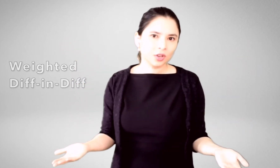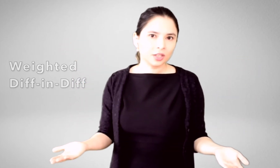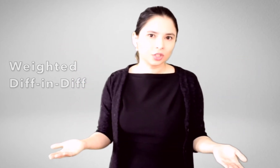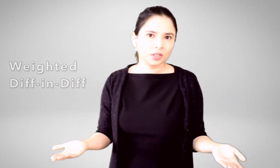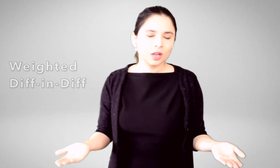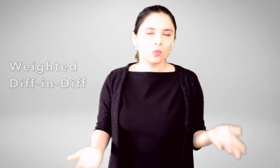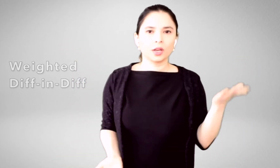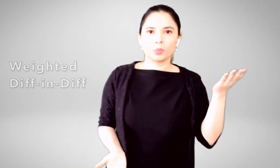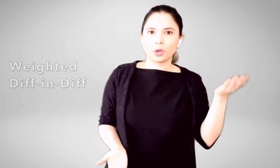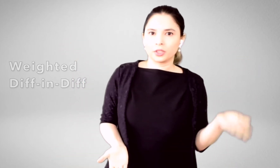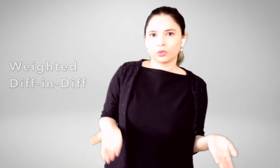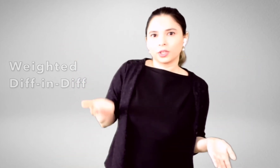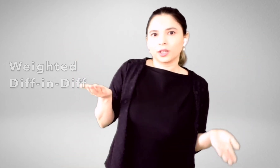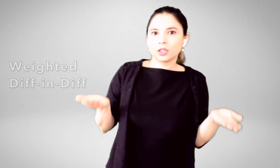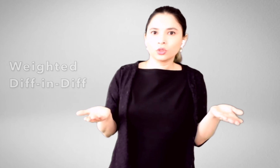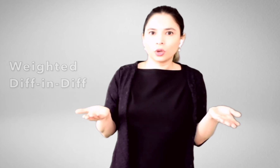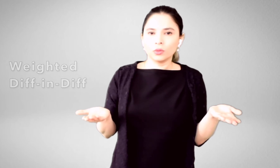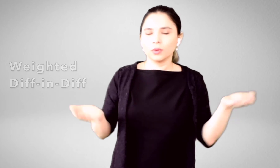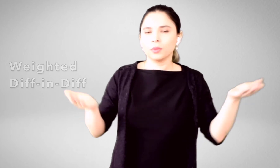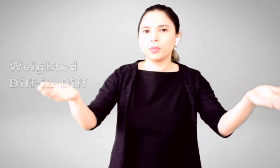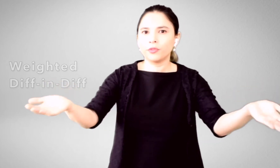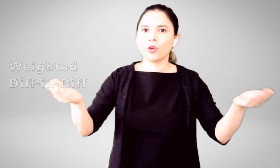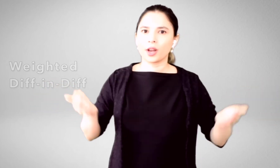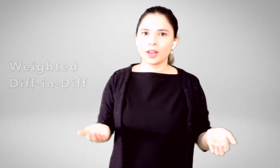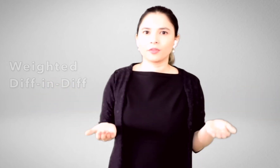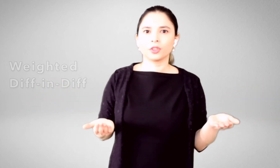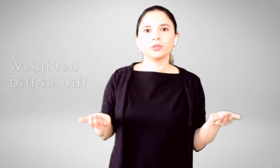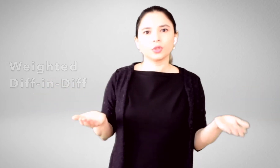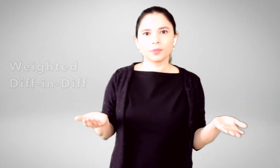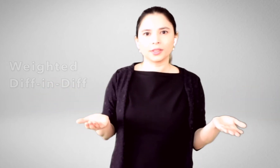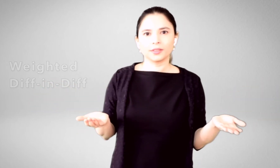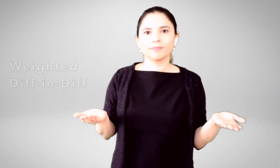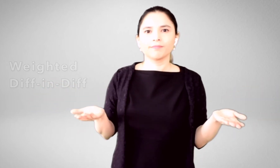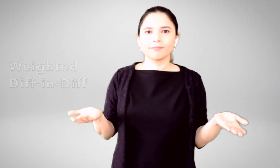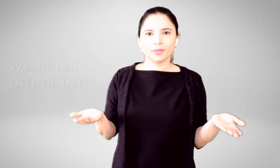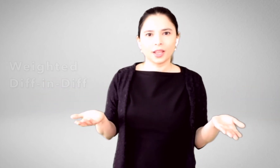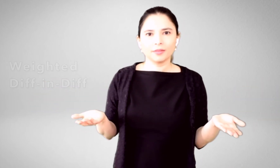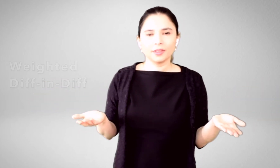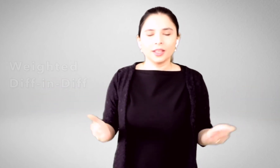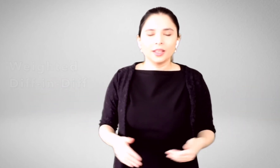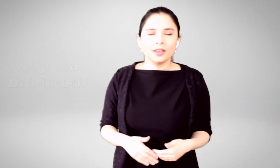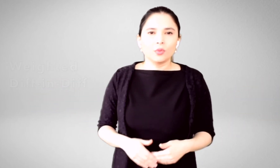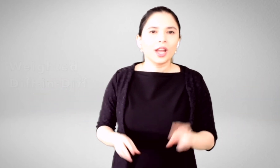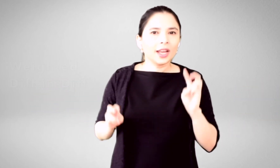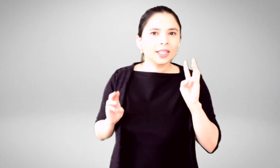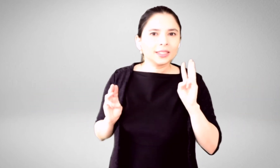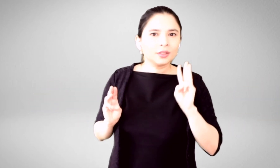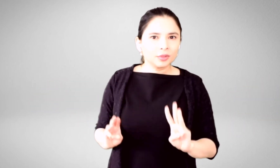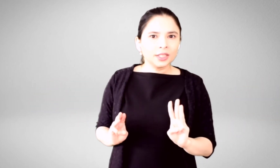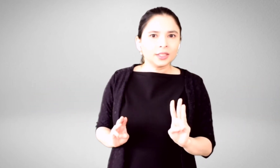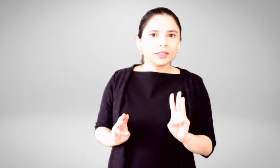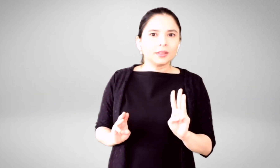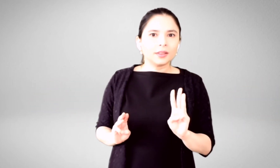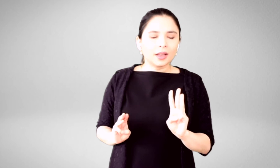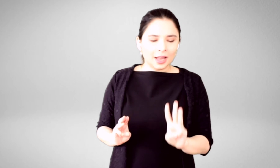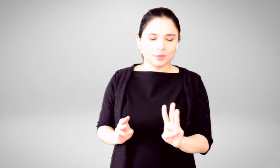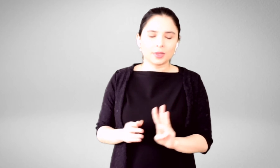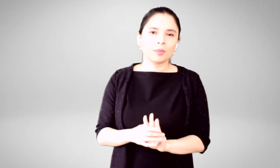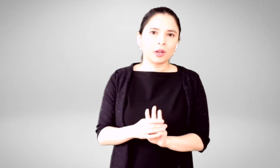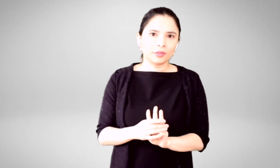strategy. We compared treated and control before and after treatment. Okay? We highlight three aspects about